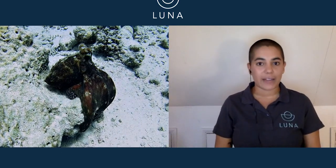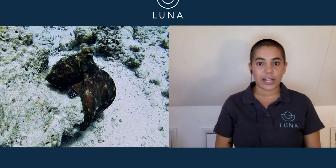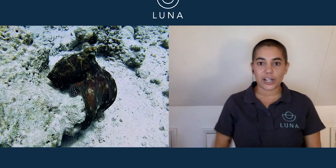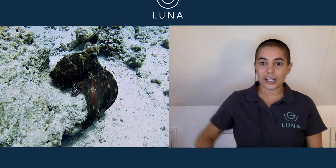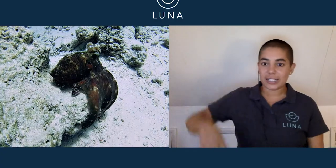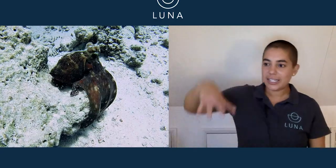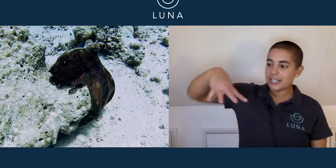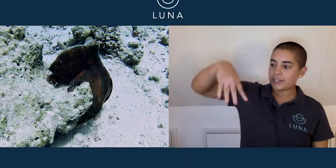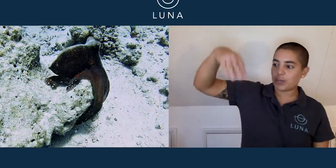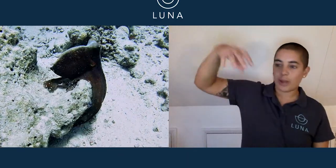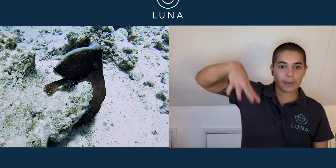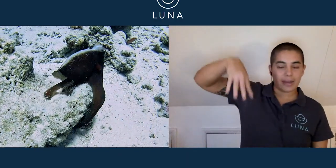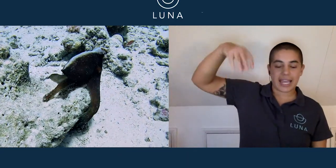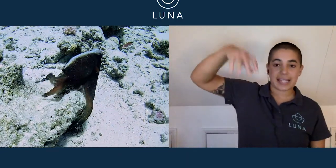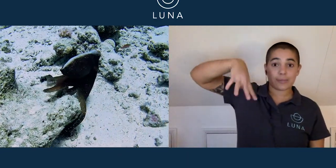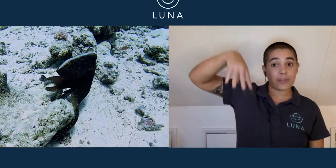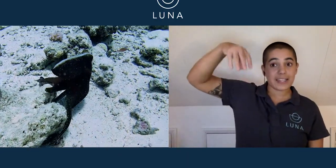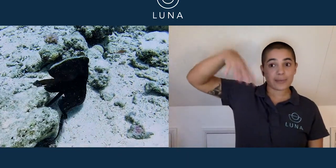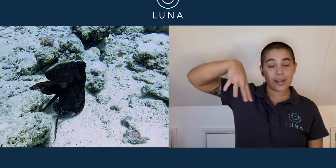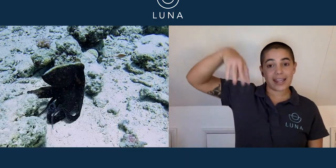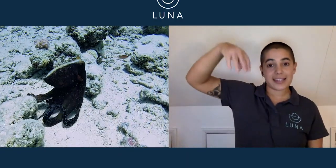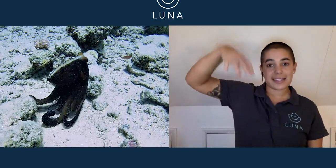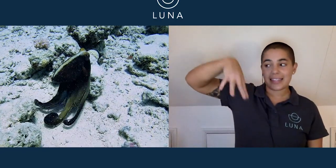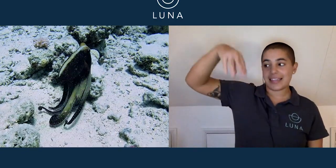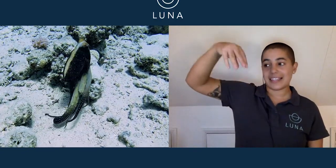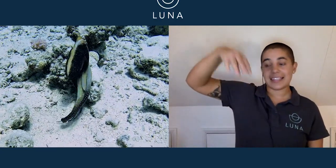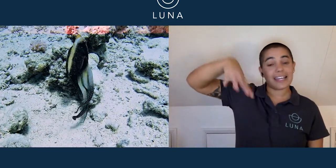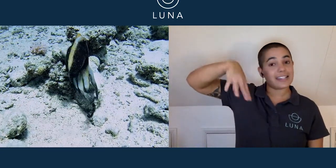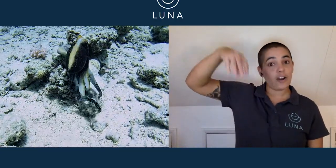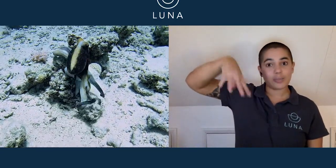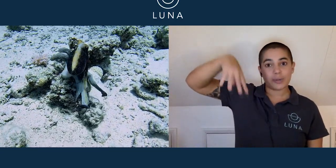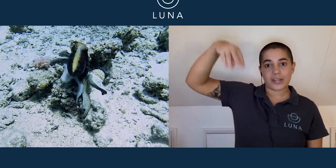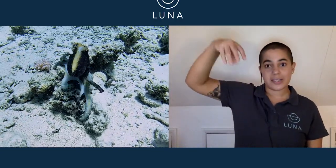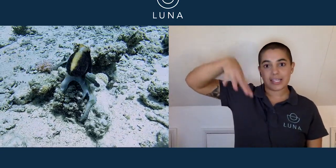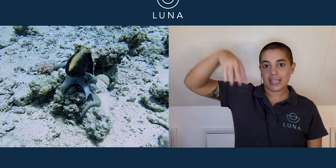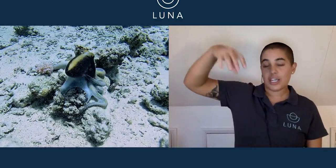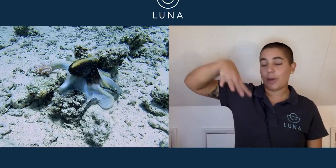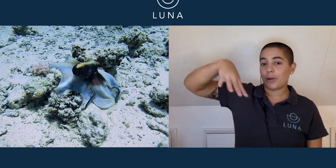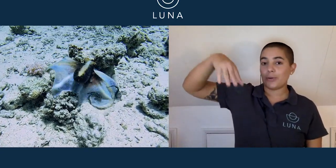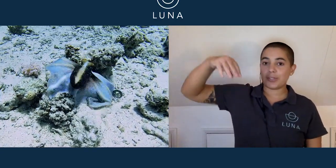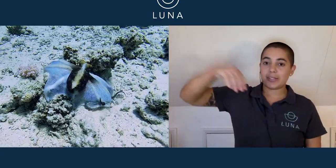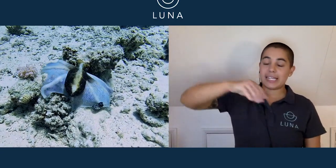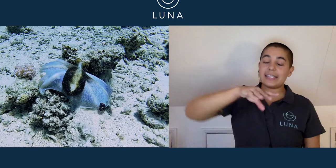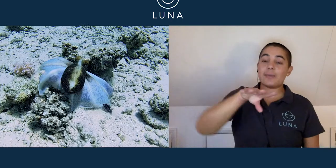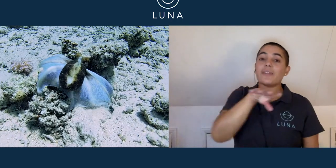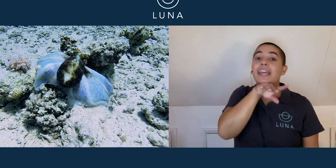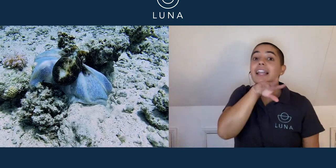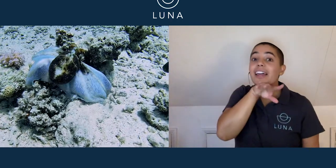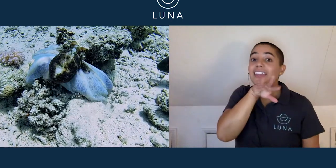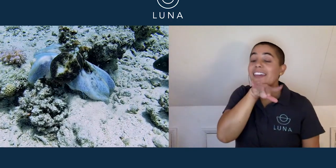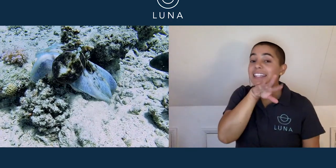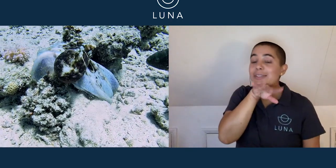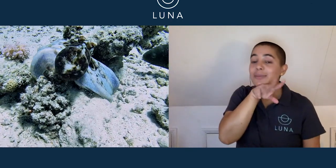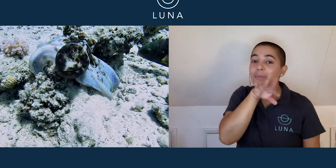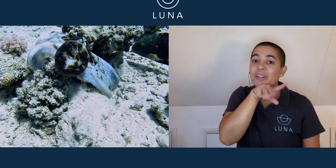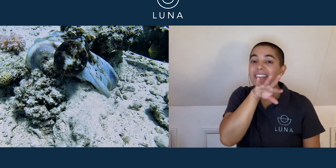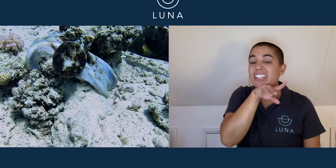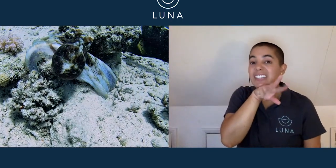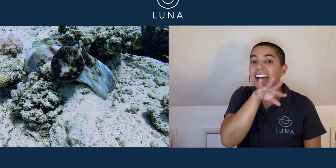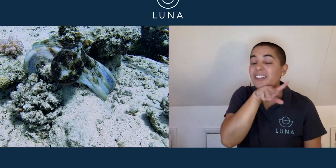they look. So you might be able to guess what this one is. This is an octopus. You might also see something like this because they just have